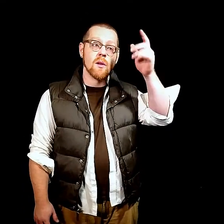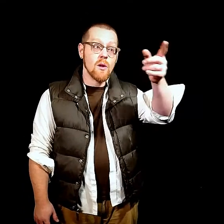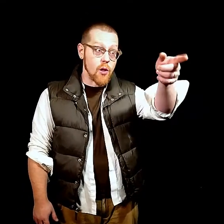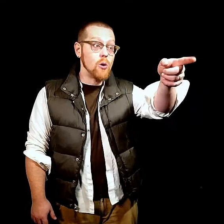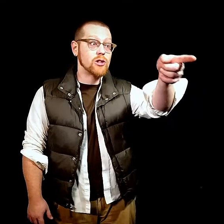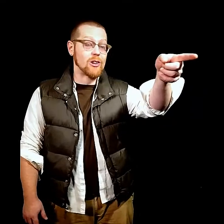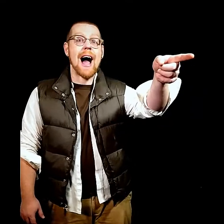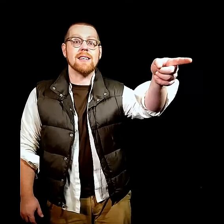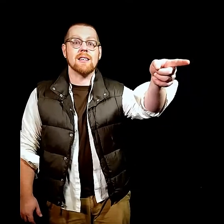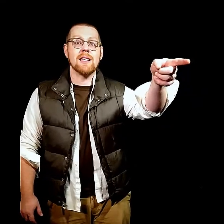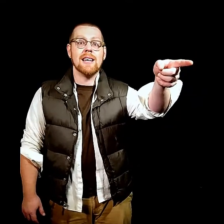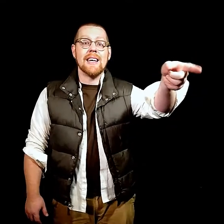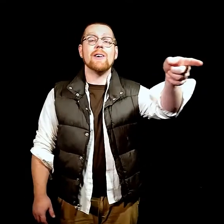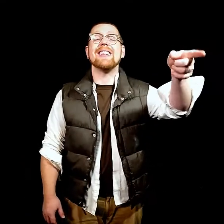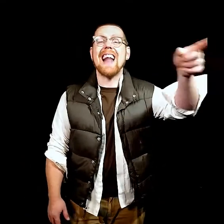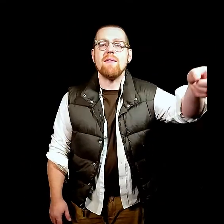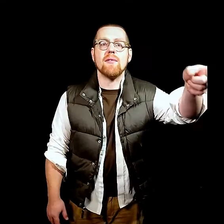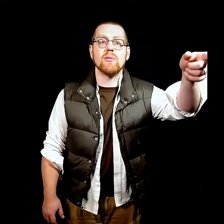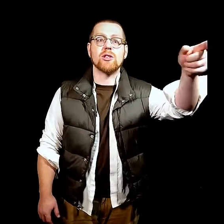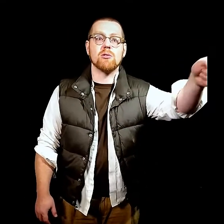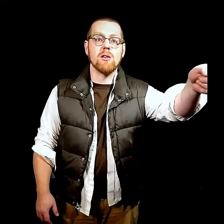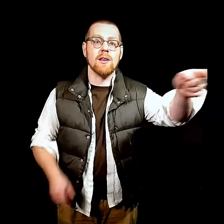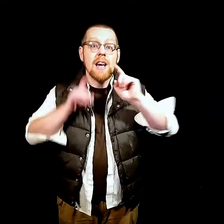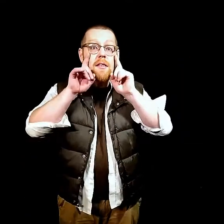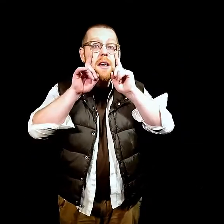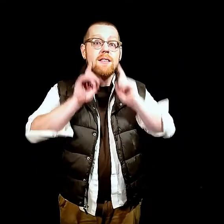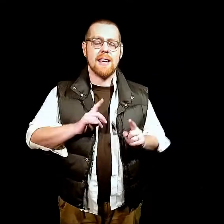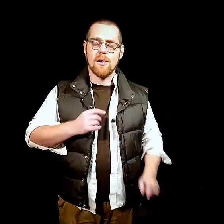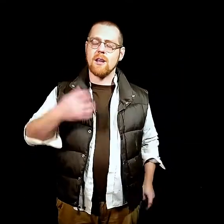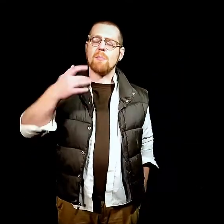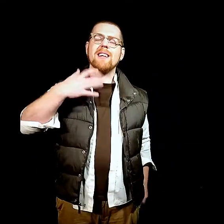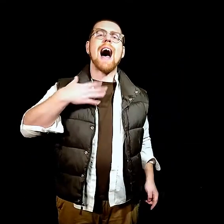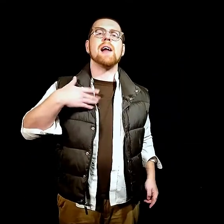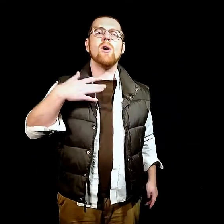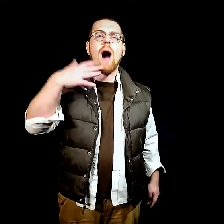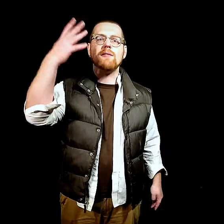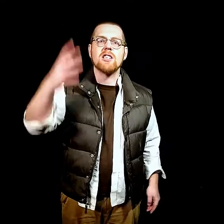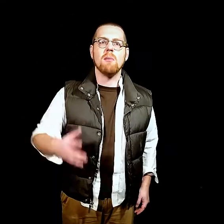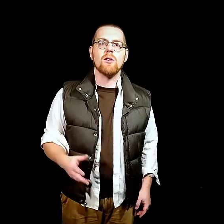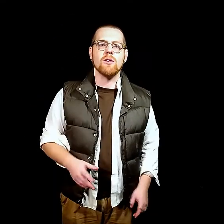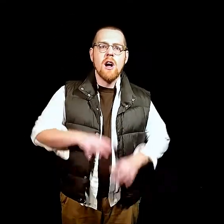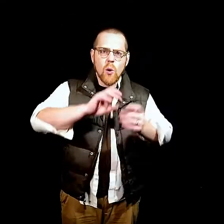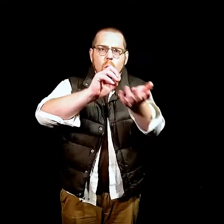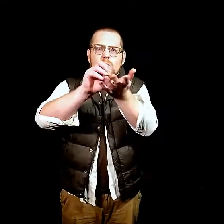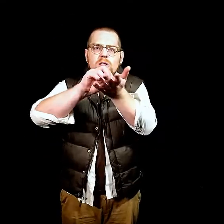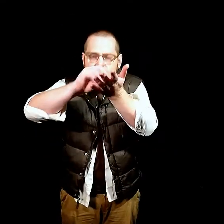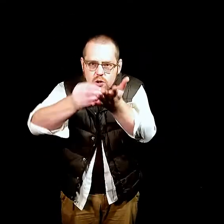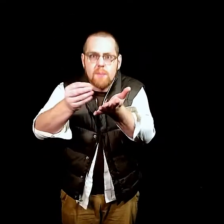Those cries yield life through struggle. These tears are because I know I've smuggled the words of scripture